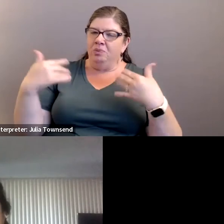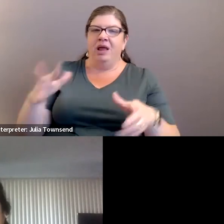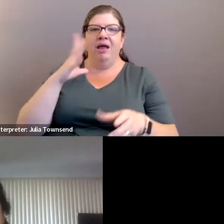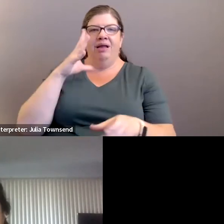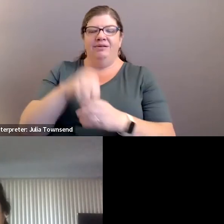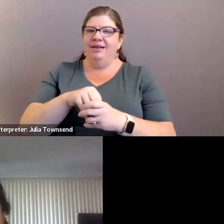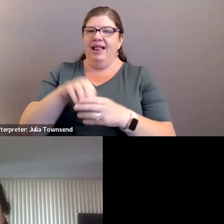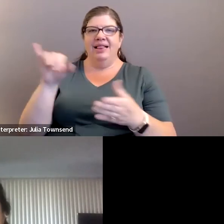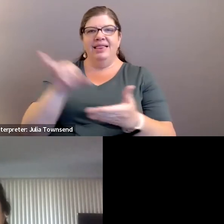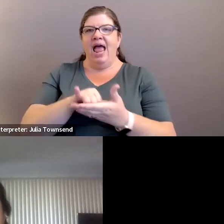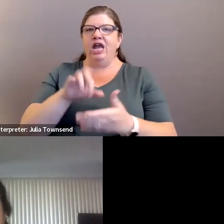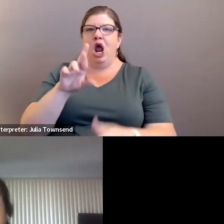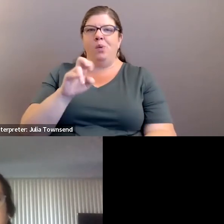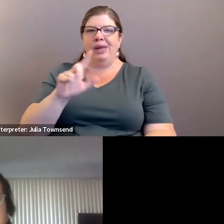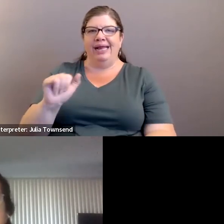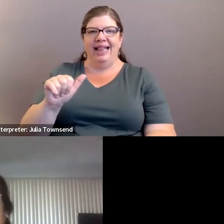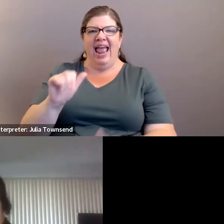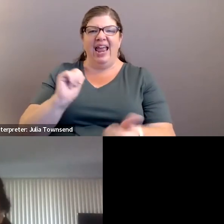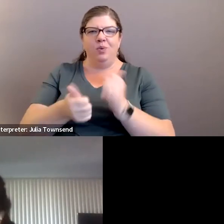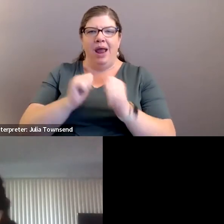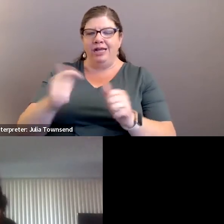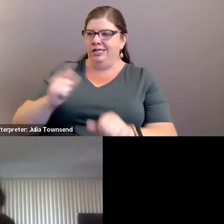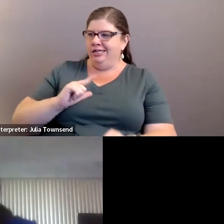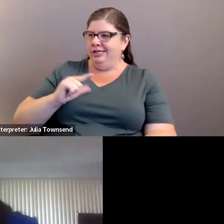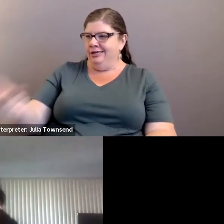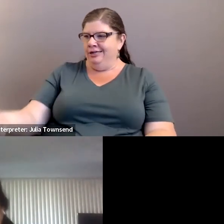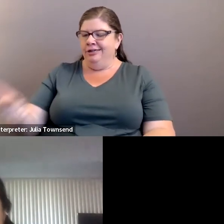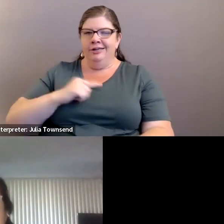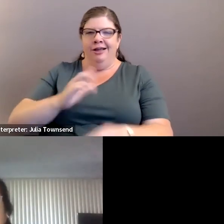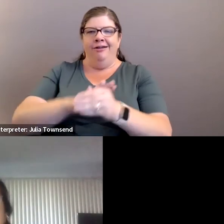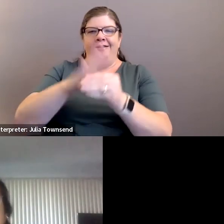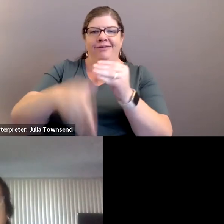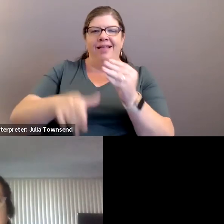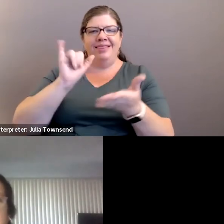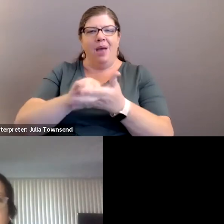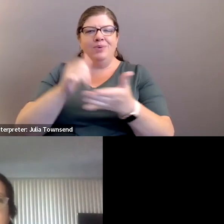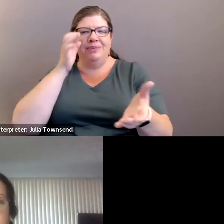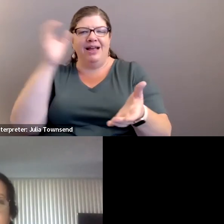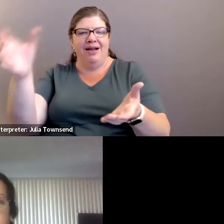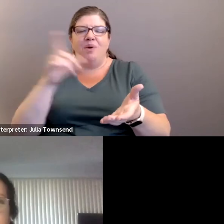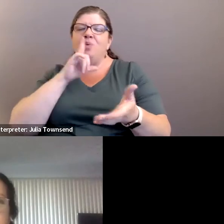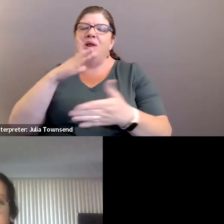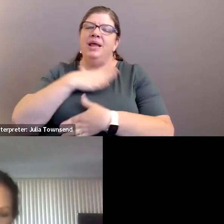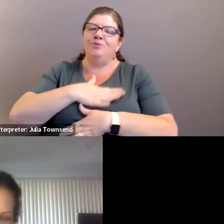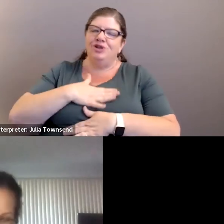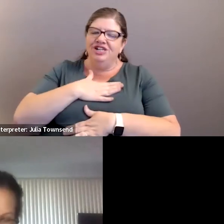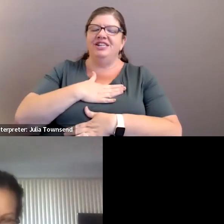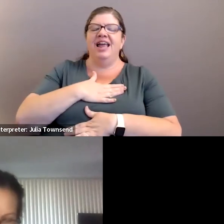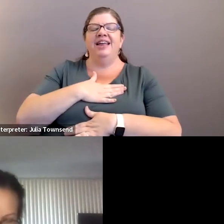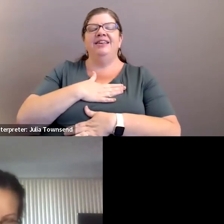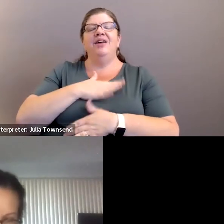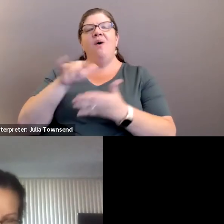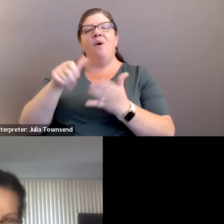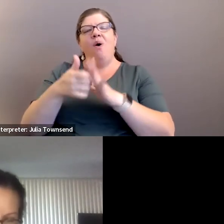you know it's like the it's like a relay you know you start off with you bring it home right so that was my concept but I really appreciate all the all the comments here